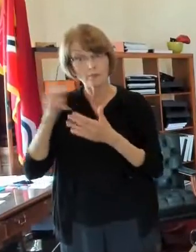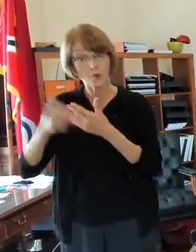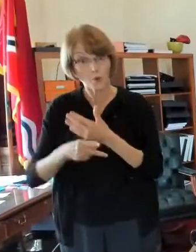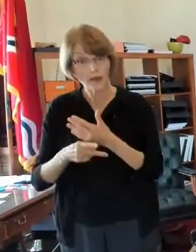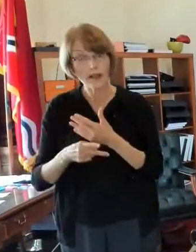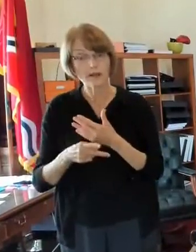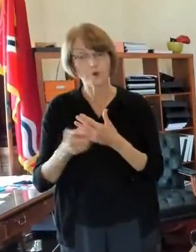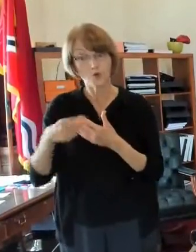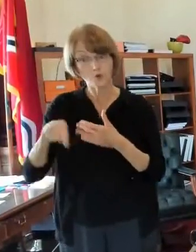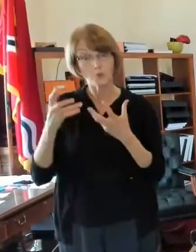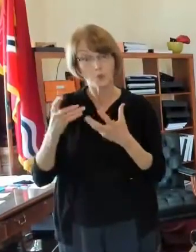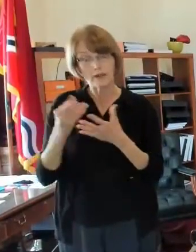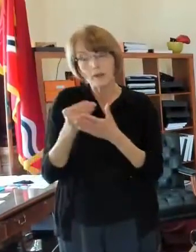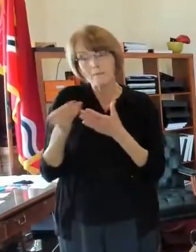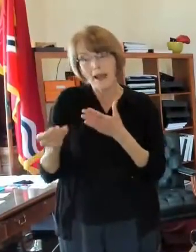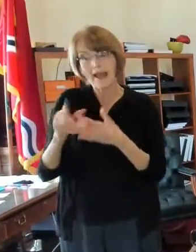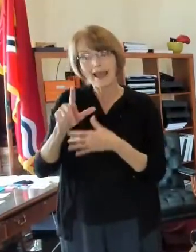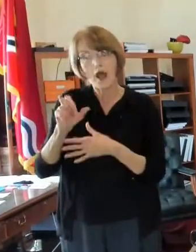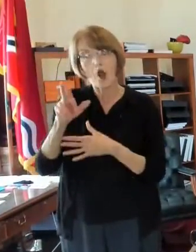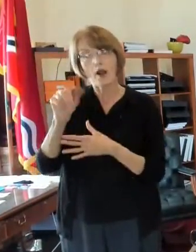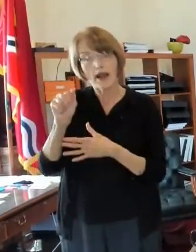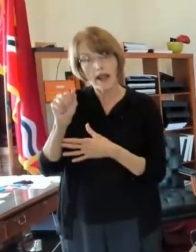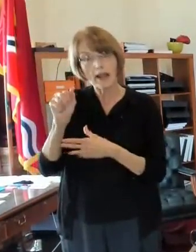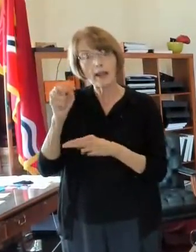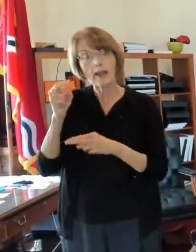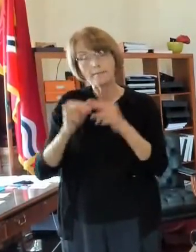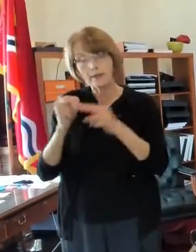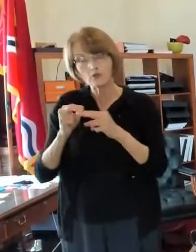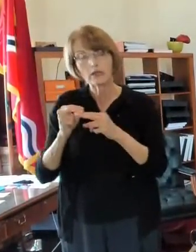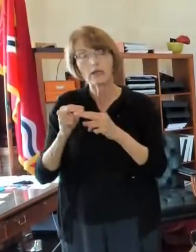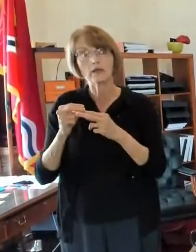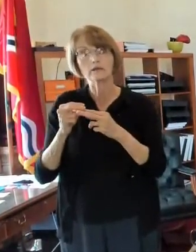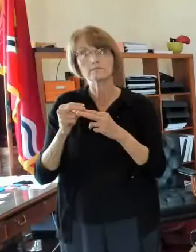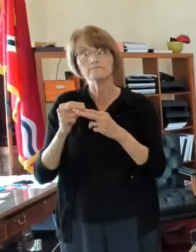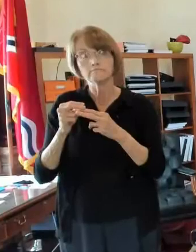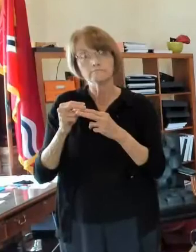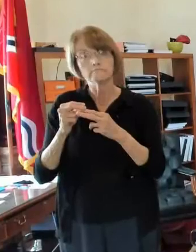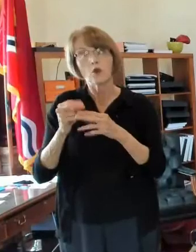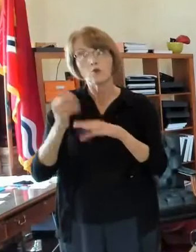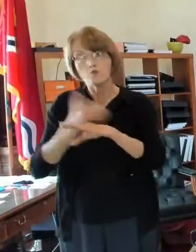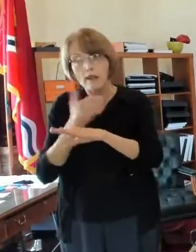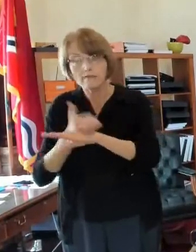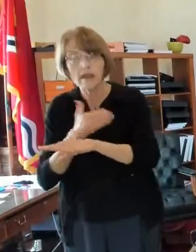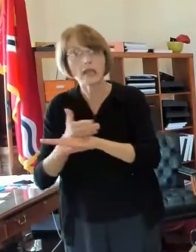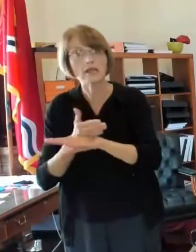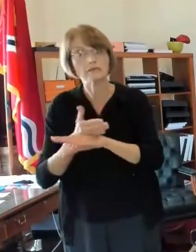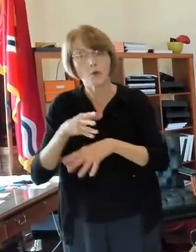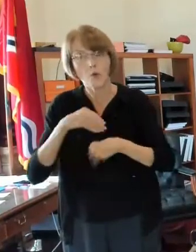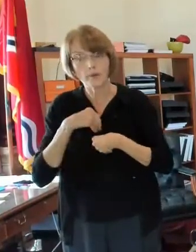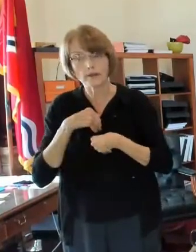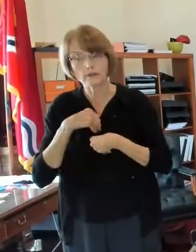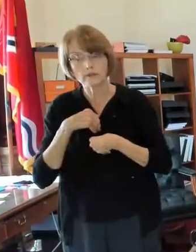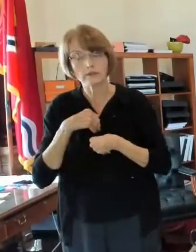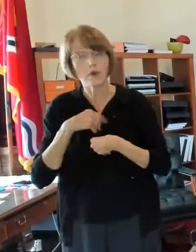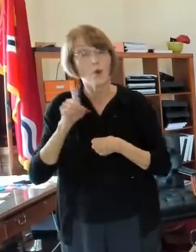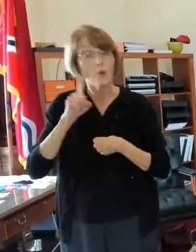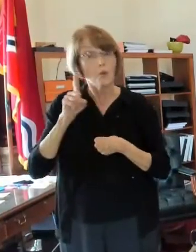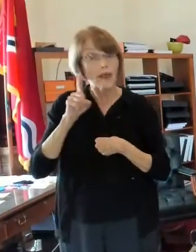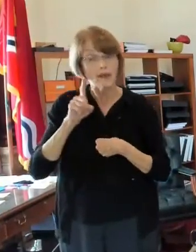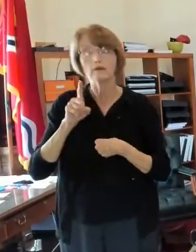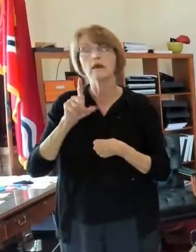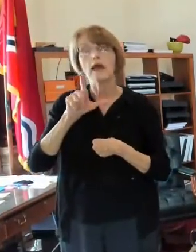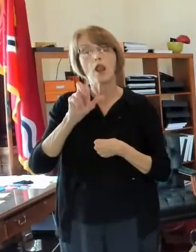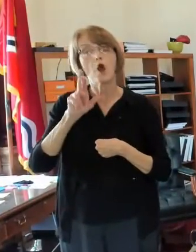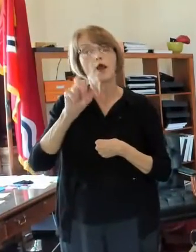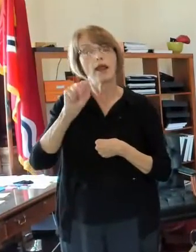who may want to buy an lra building renovate it for your own um go on the lra website there are lots of